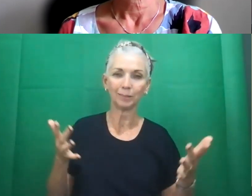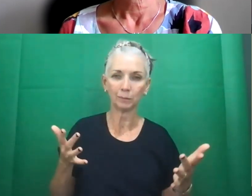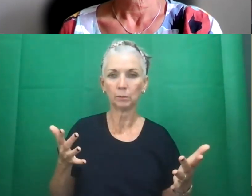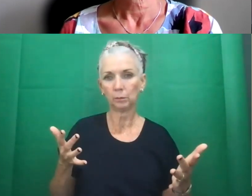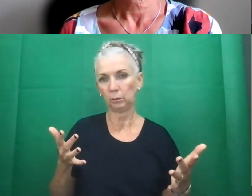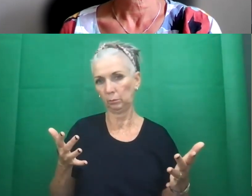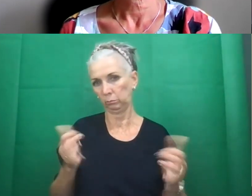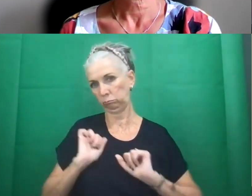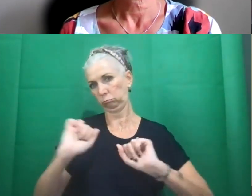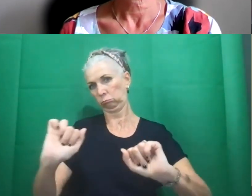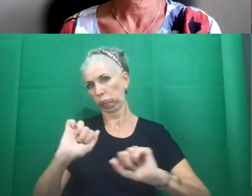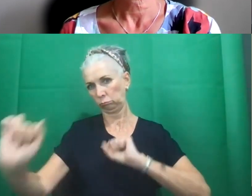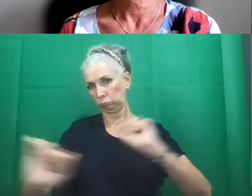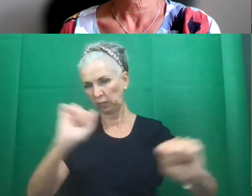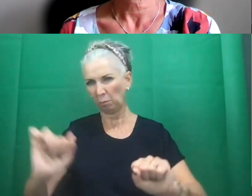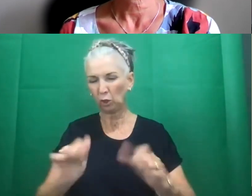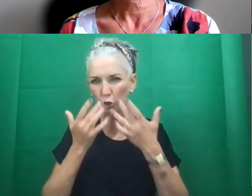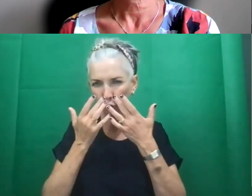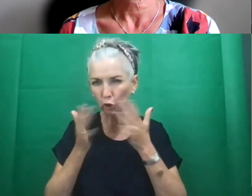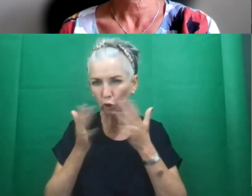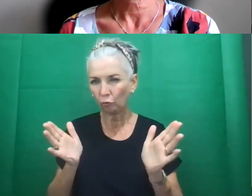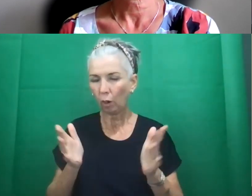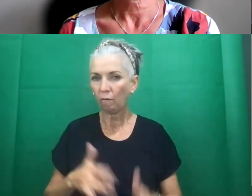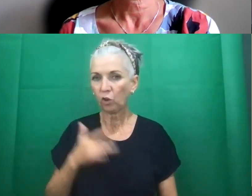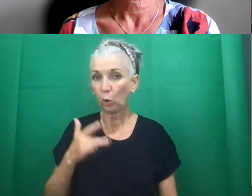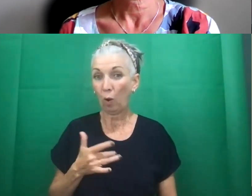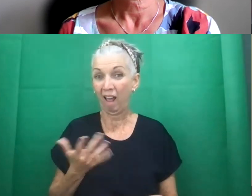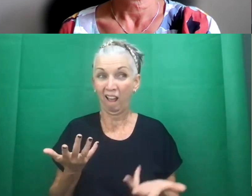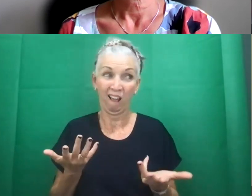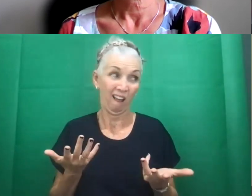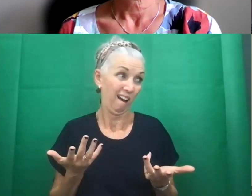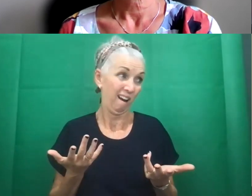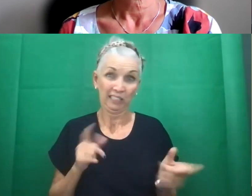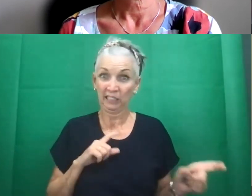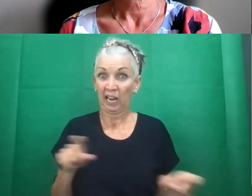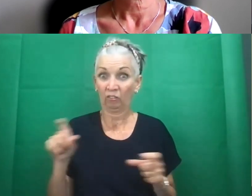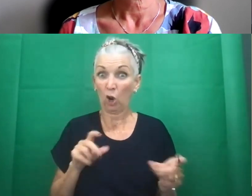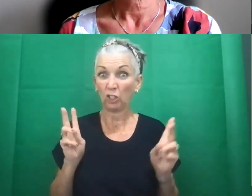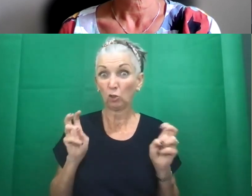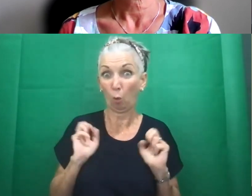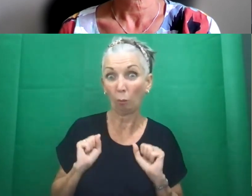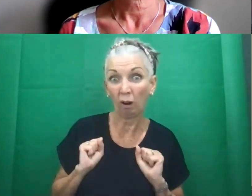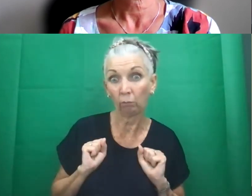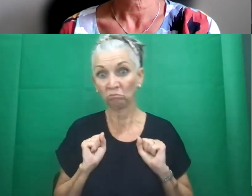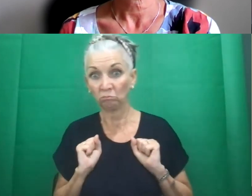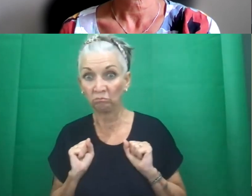The general sort of view at the moment is let's all just carry on as normal and that is very, of course,